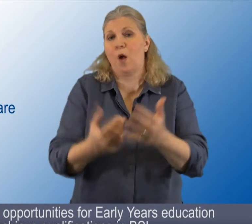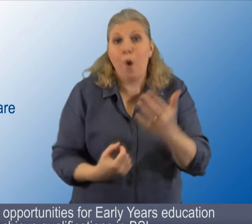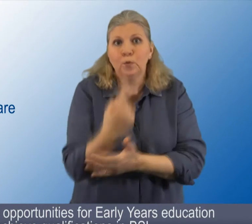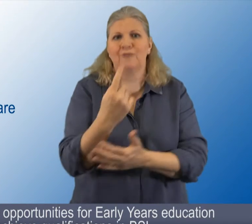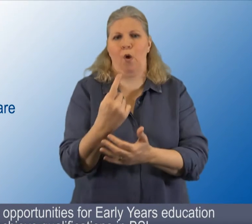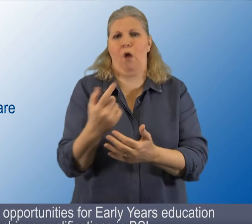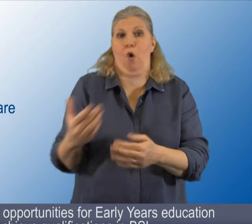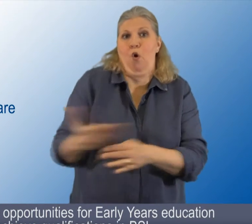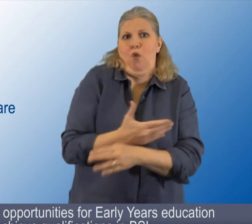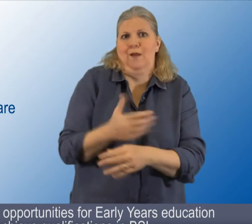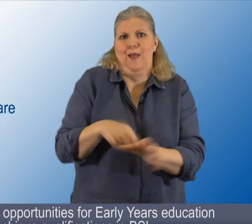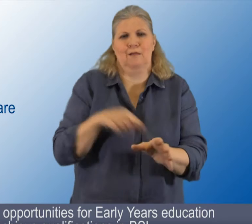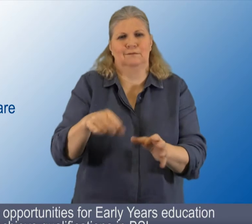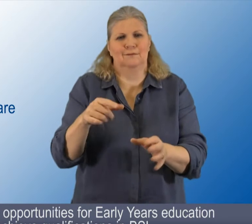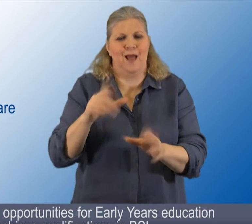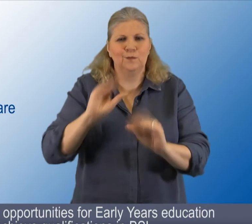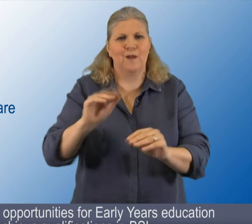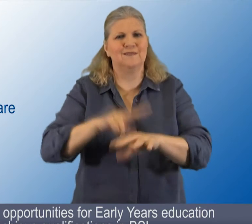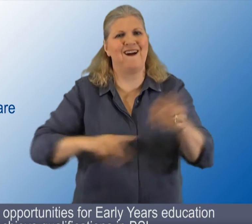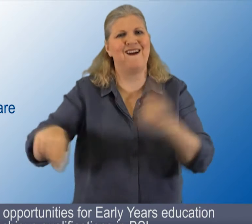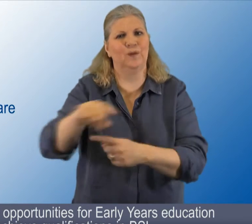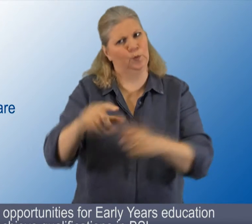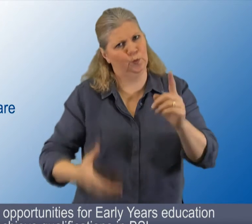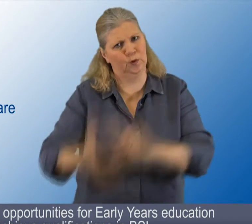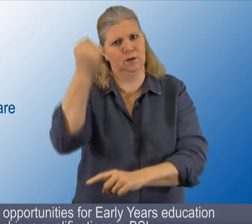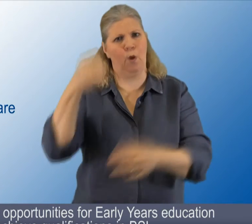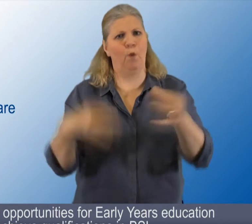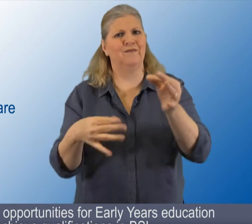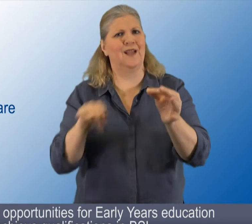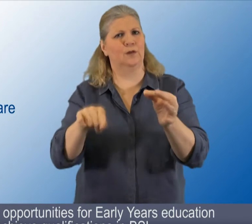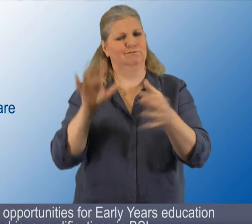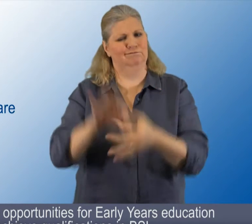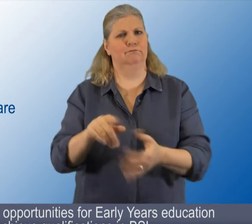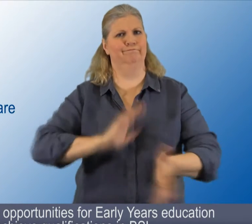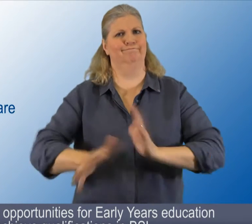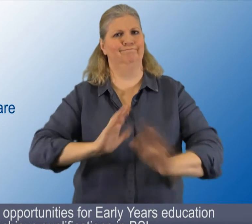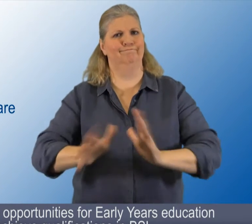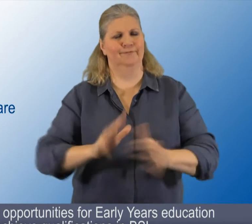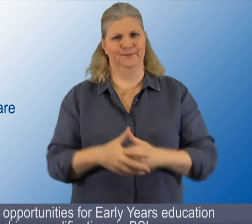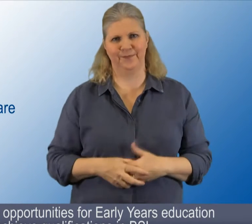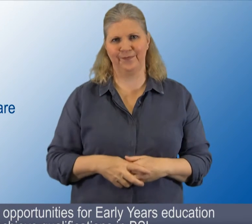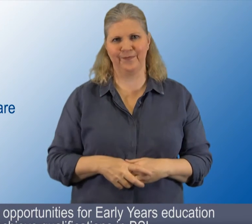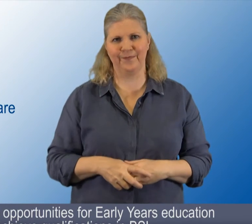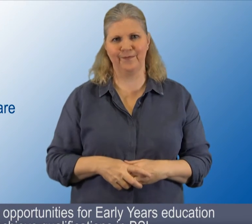Continue to provide opportunities for early-year education staff to achieve qualifications in BSL